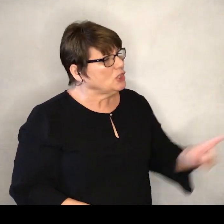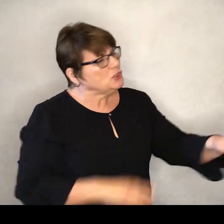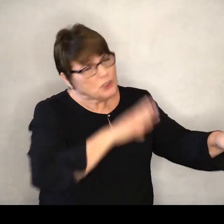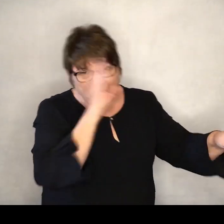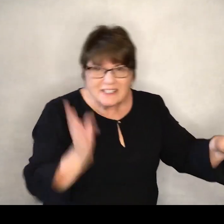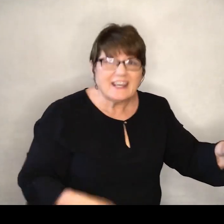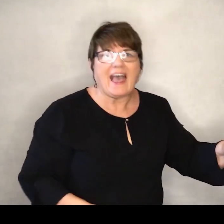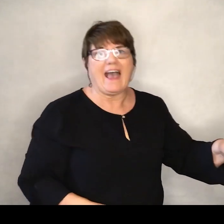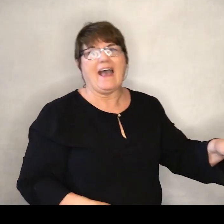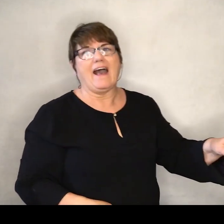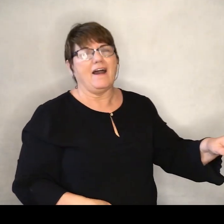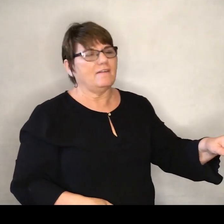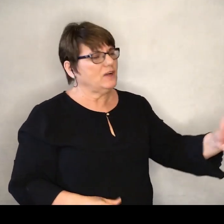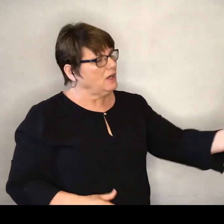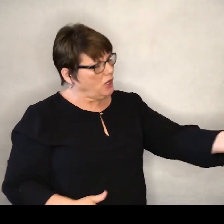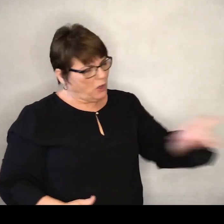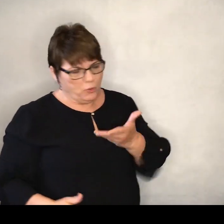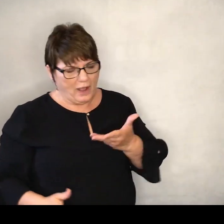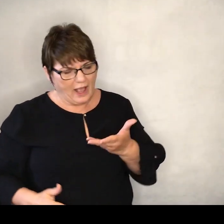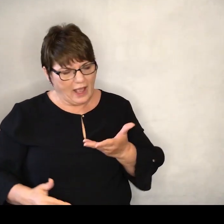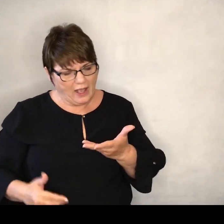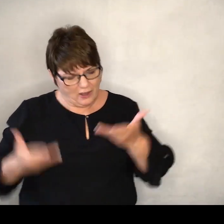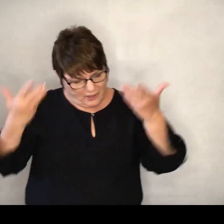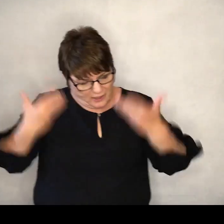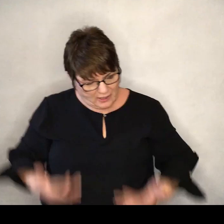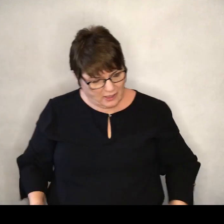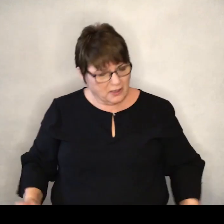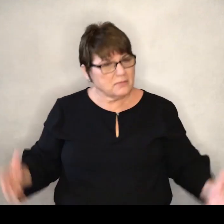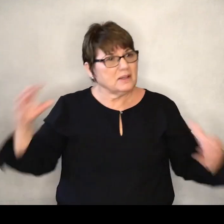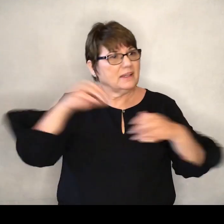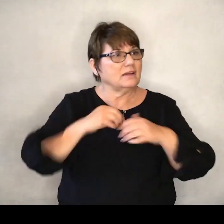be welcome here.